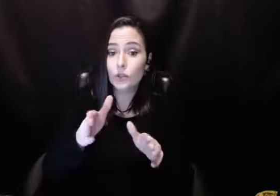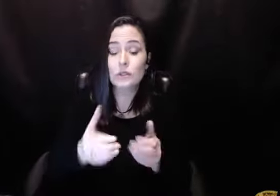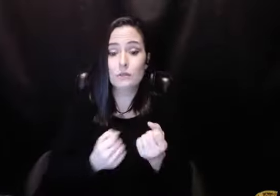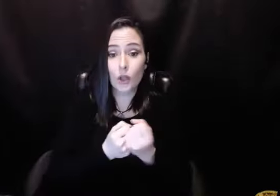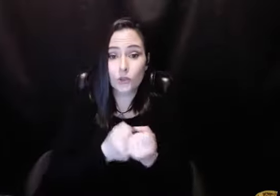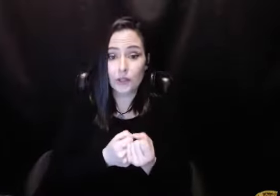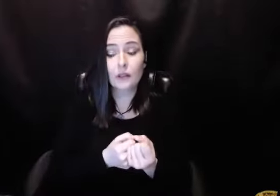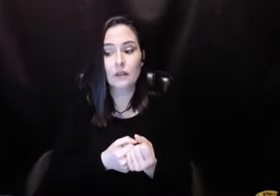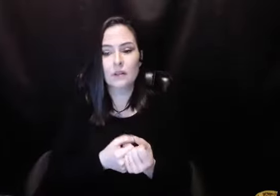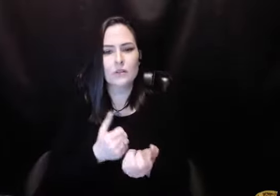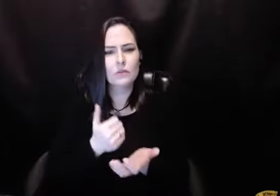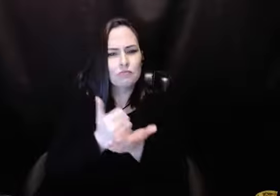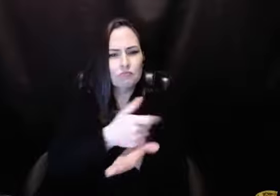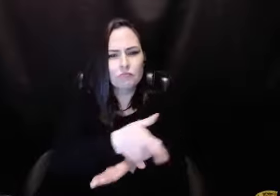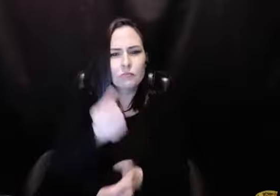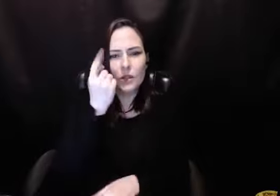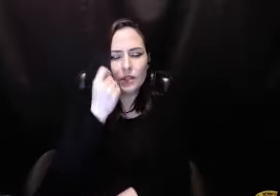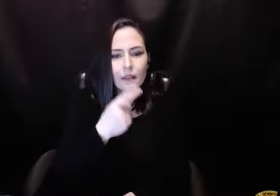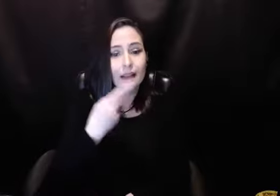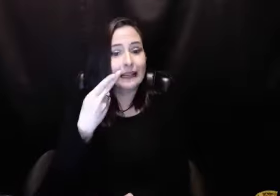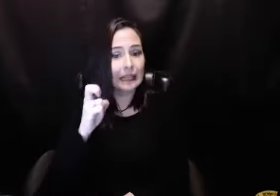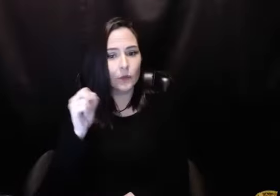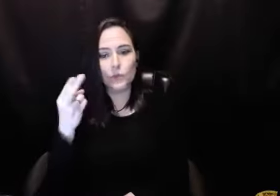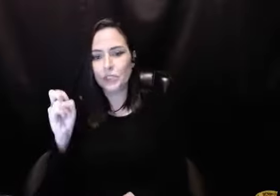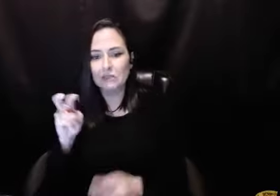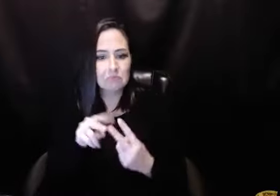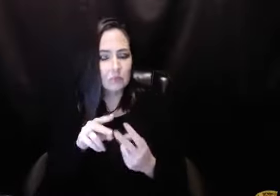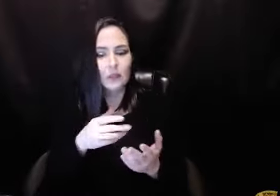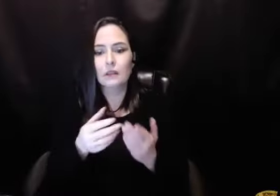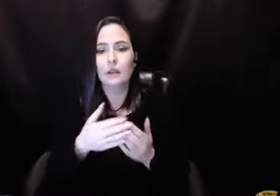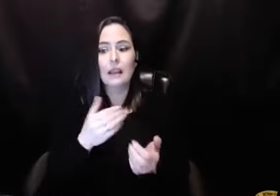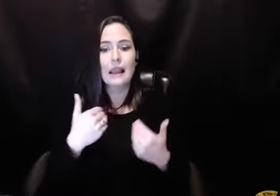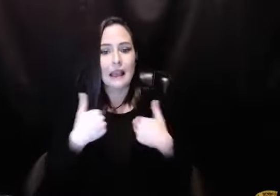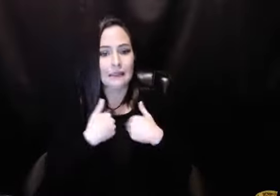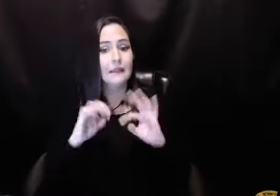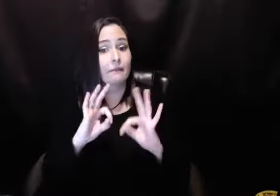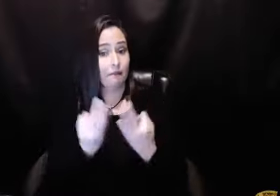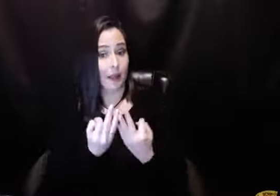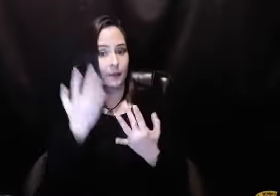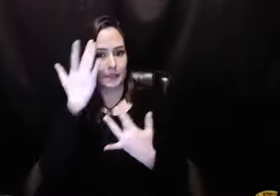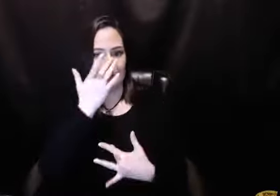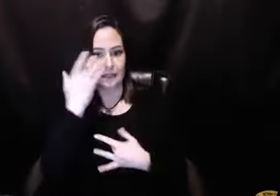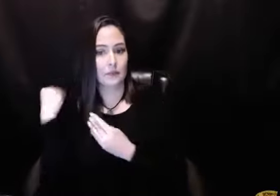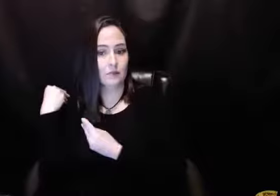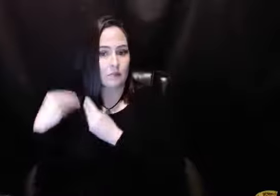Listen to this. Encourage the person being sponsored to understand that he, she has